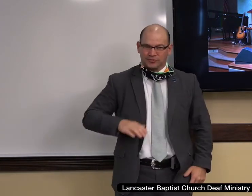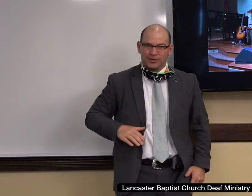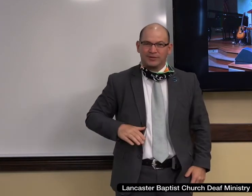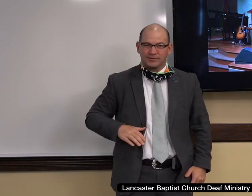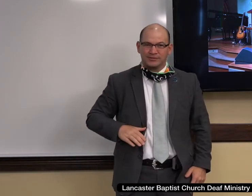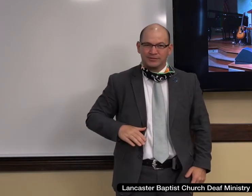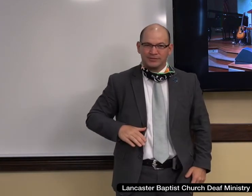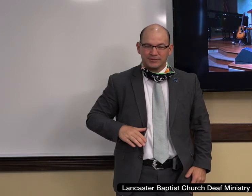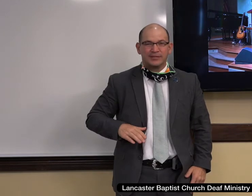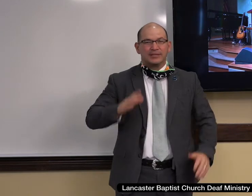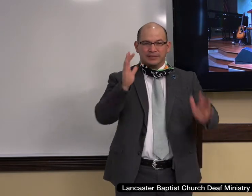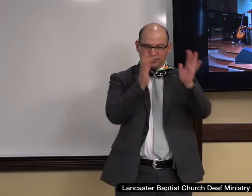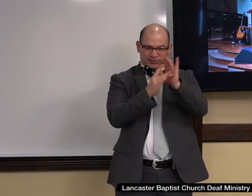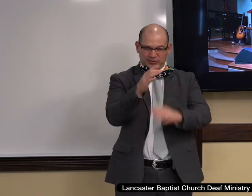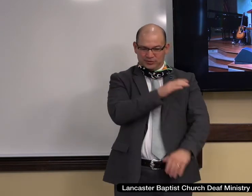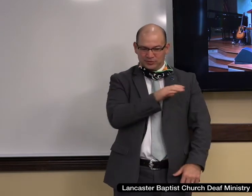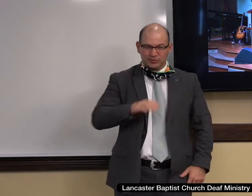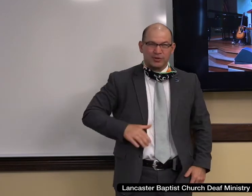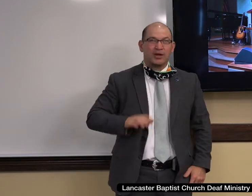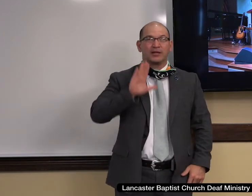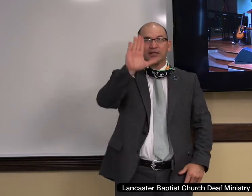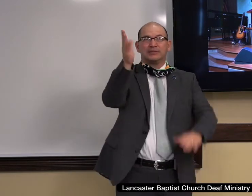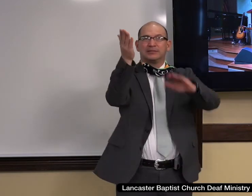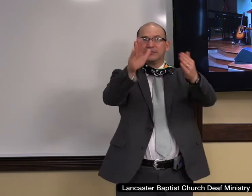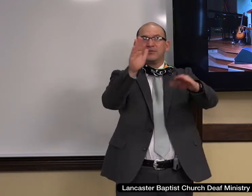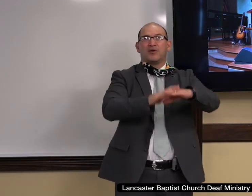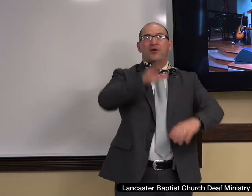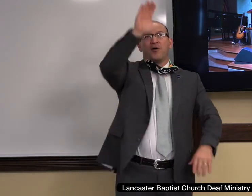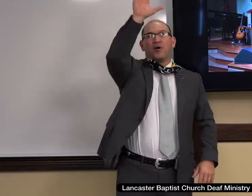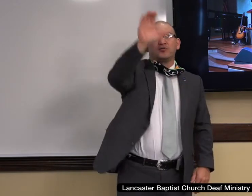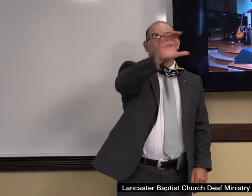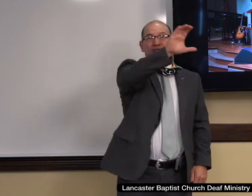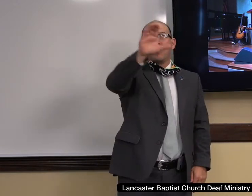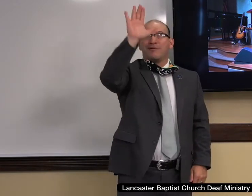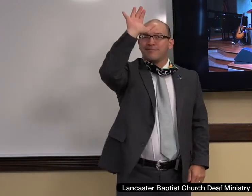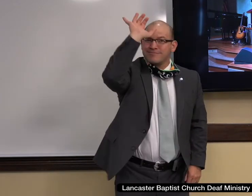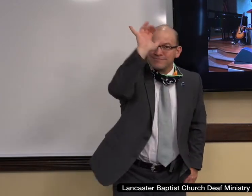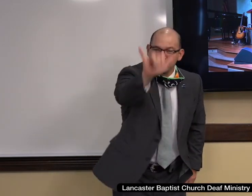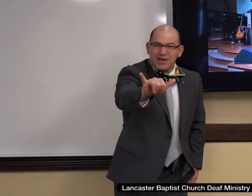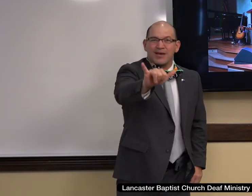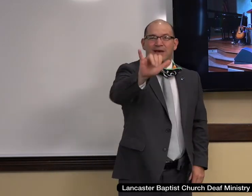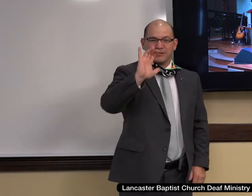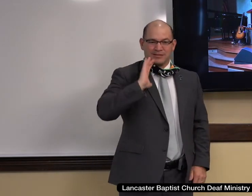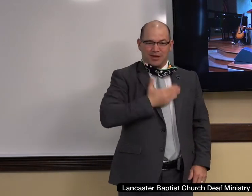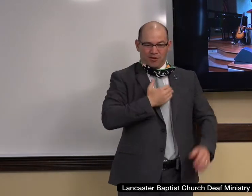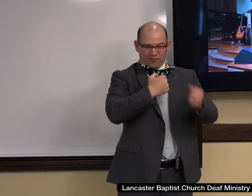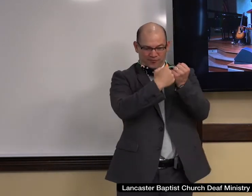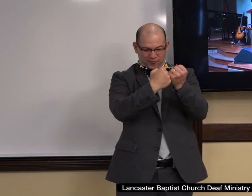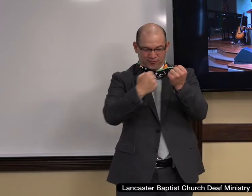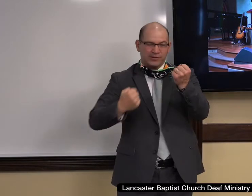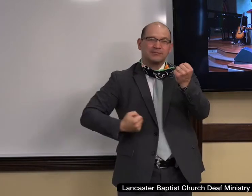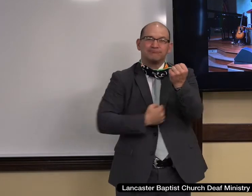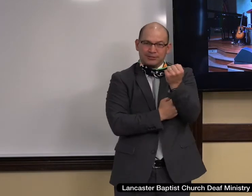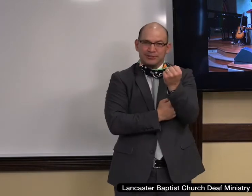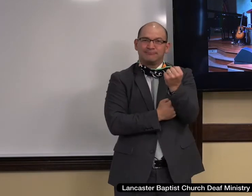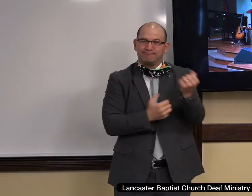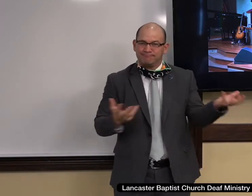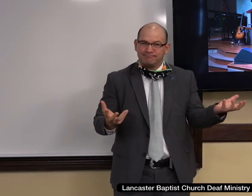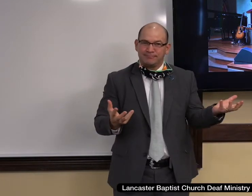It is Christ's atoning work. It is the work of Jesus Christ that is our identity. The Bible says in 1 Peter 3 9, for